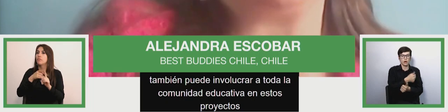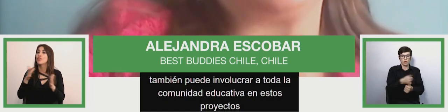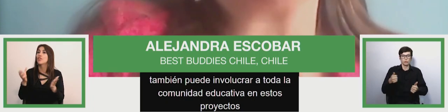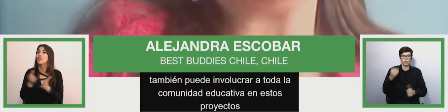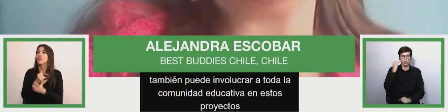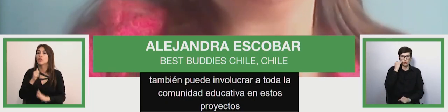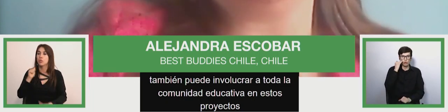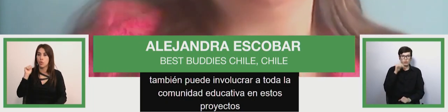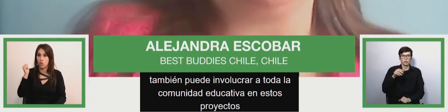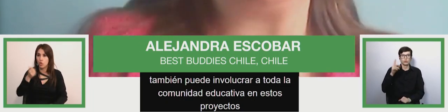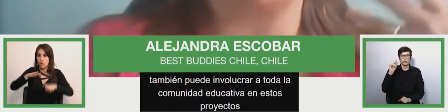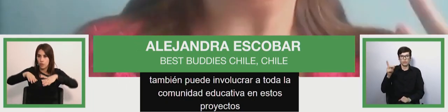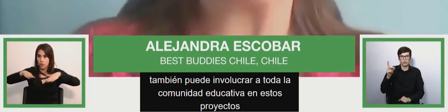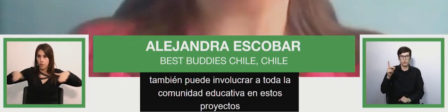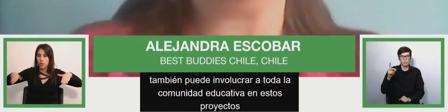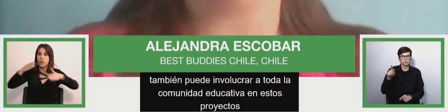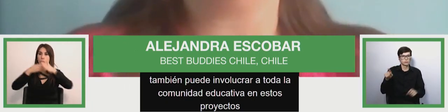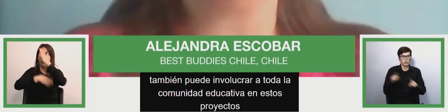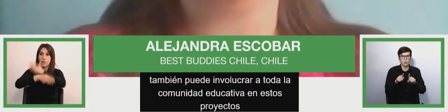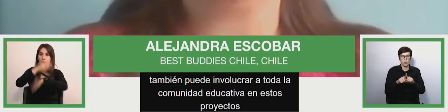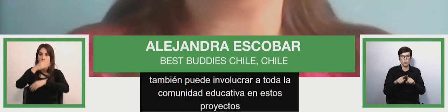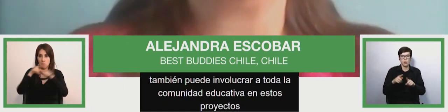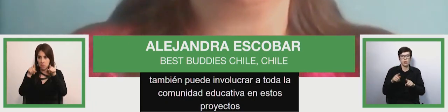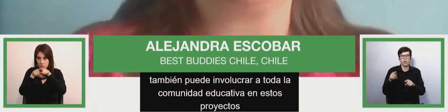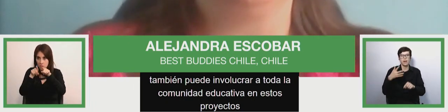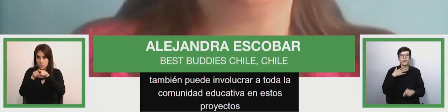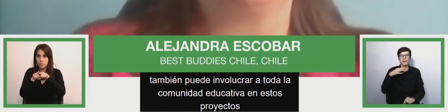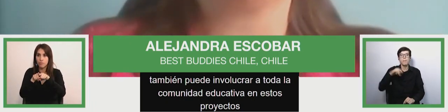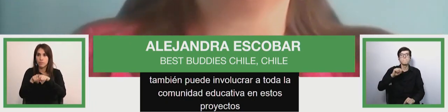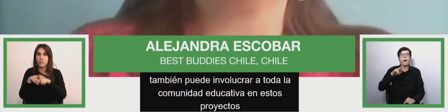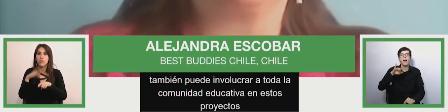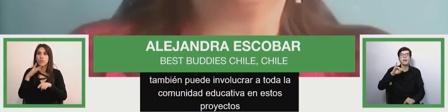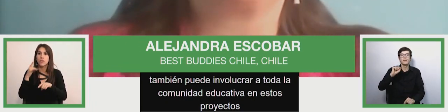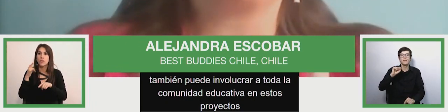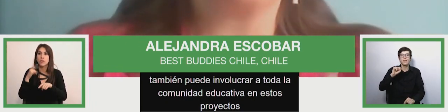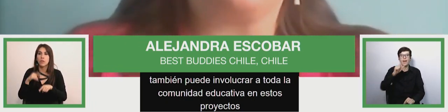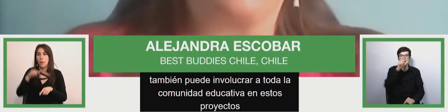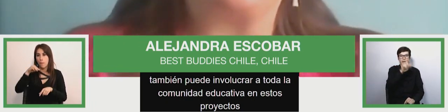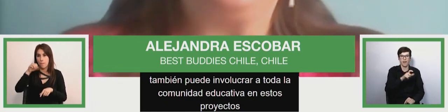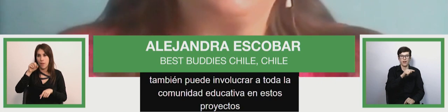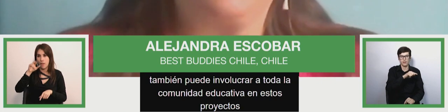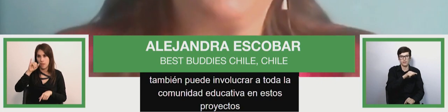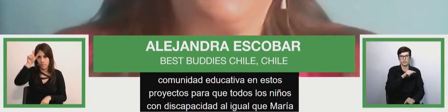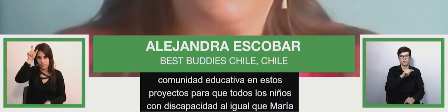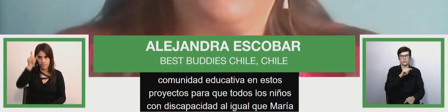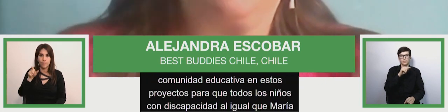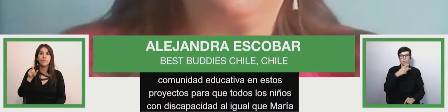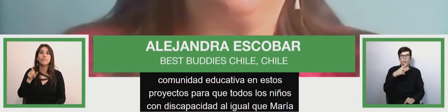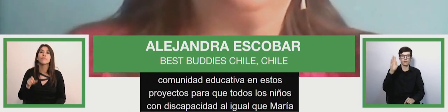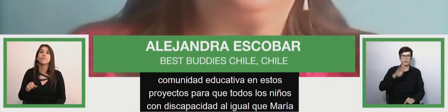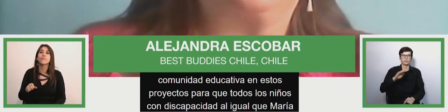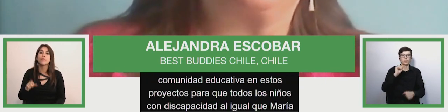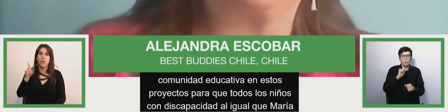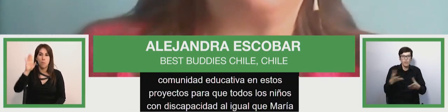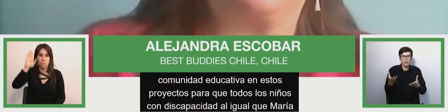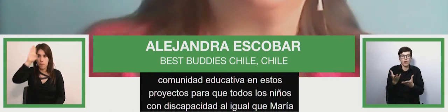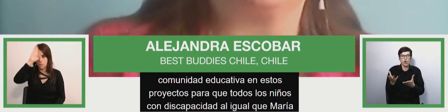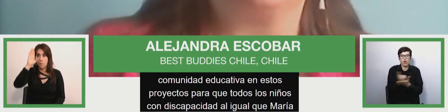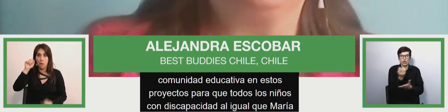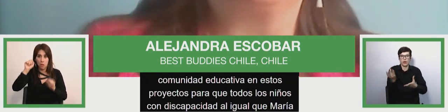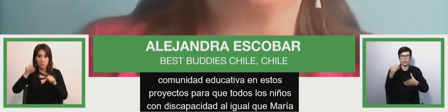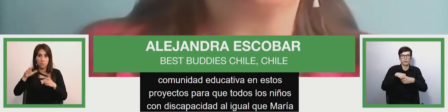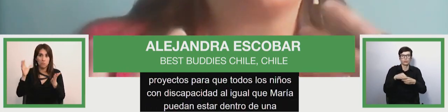also to be able to involve all the community in these projects such that, obviously,